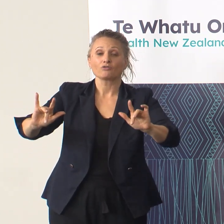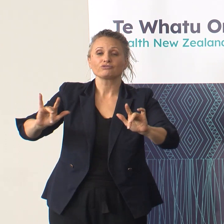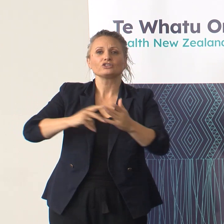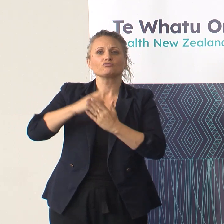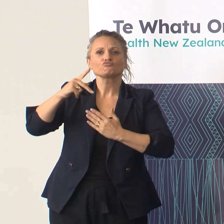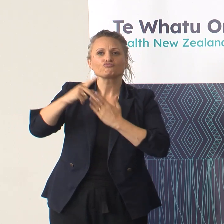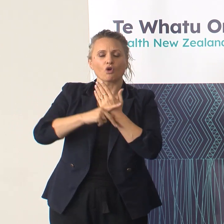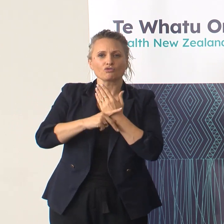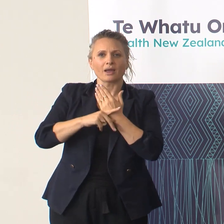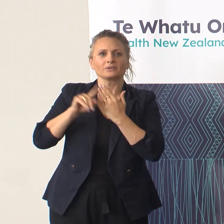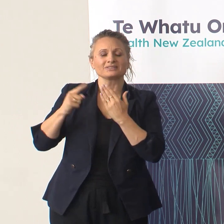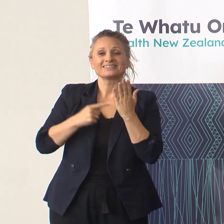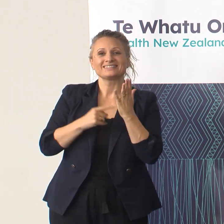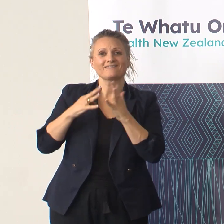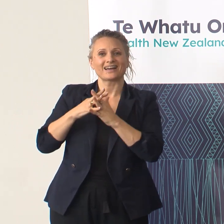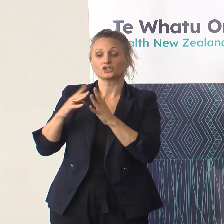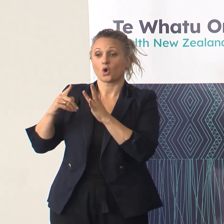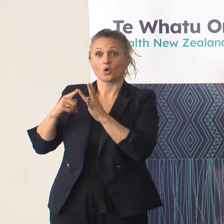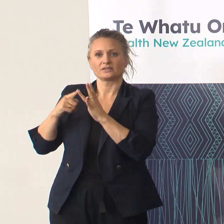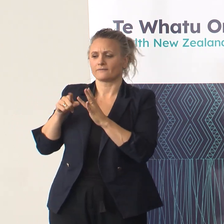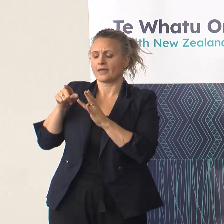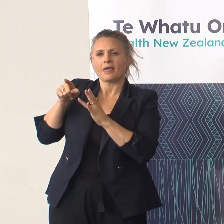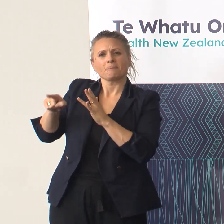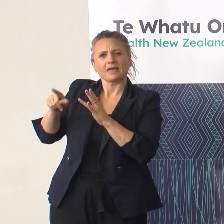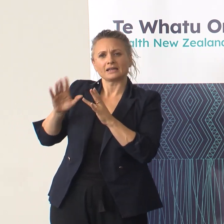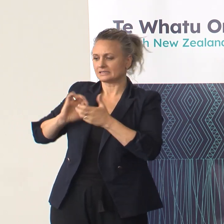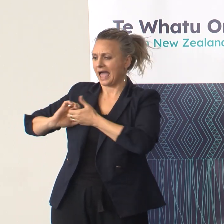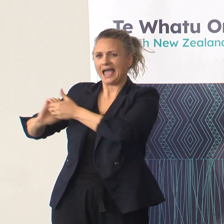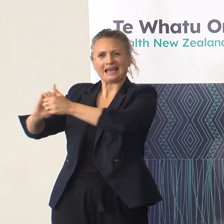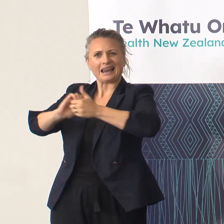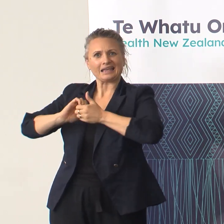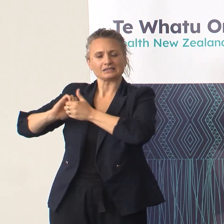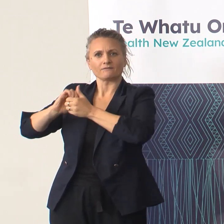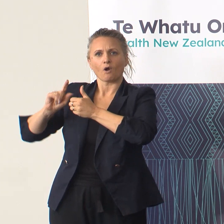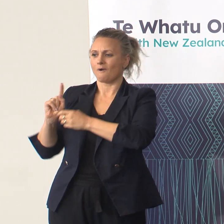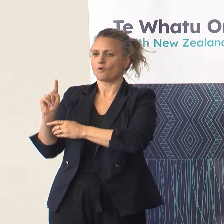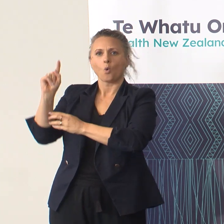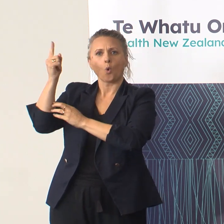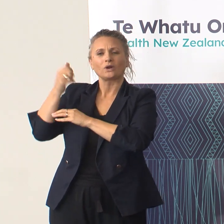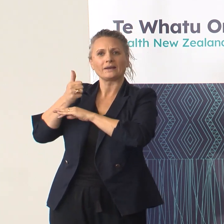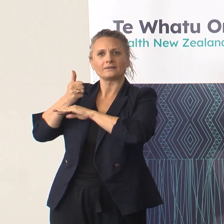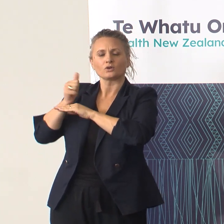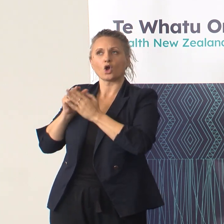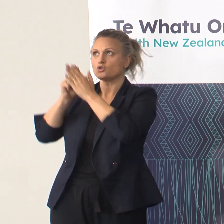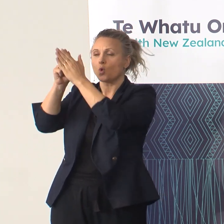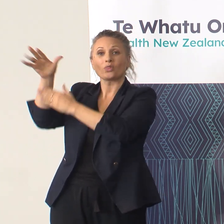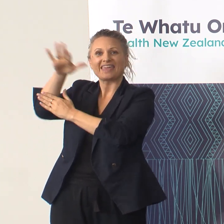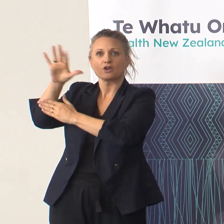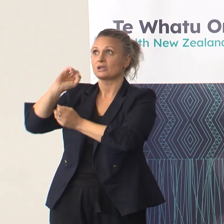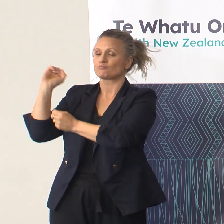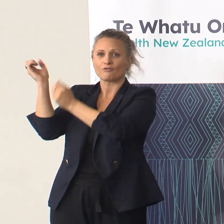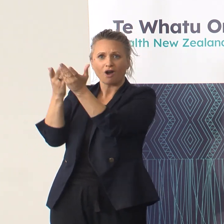Outreach, which is a collective and collaborative of Te Tau Tōkerau providers, they mobilise through six